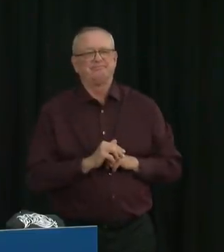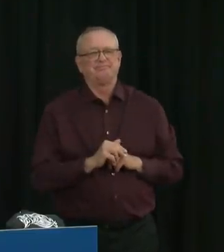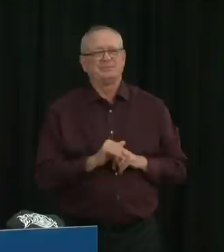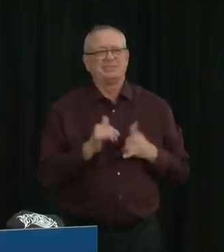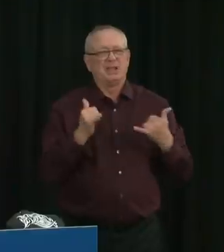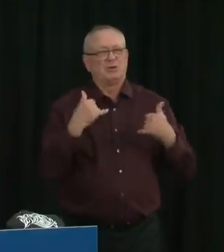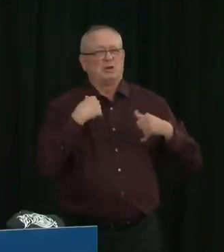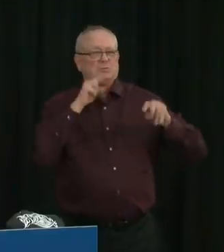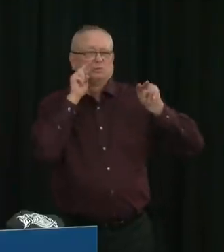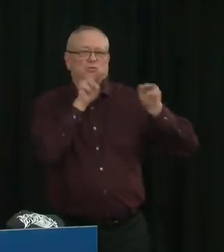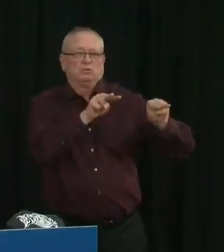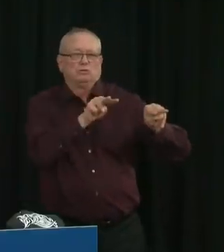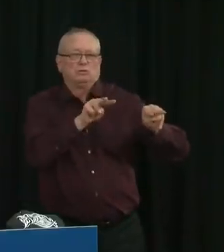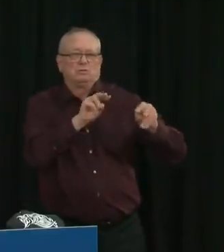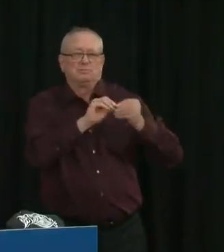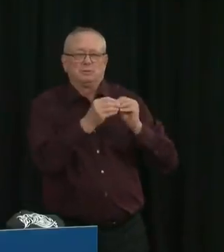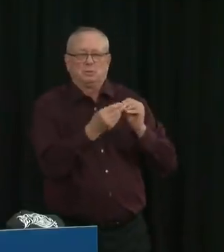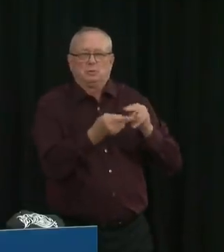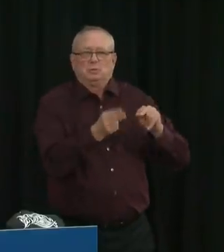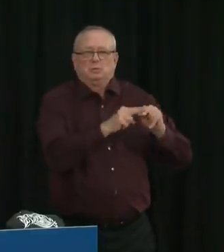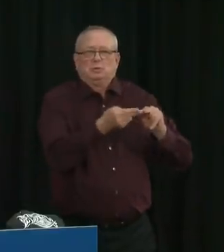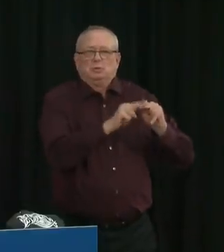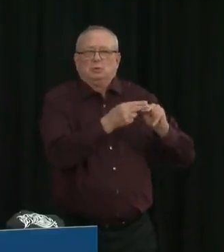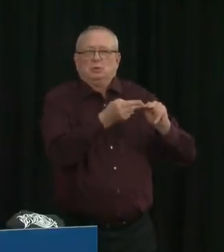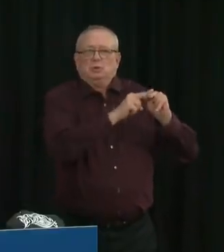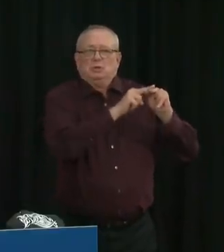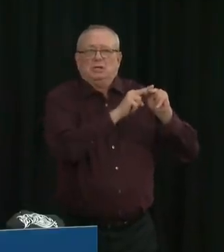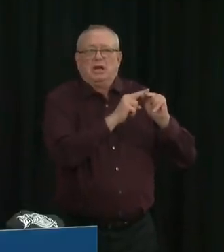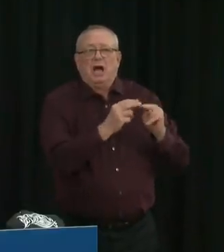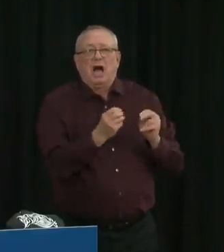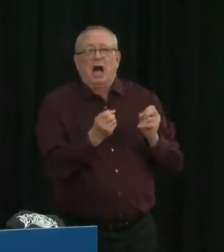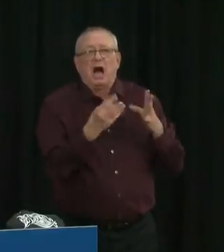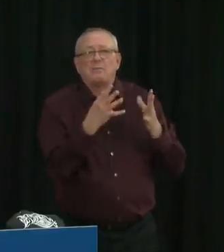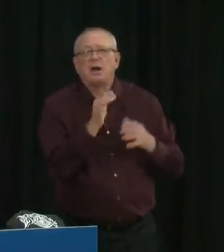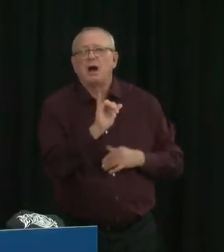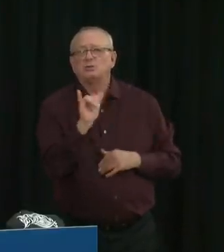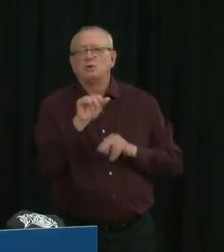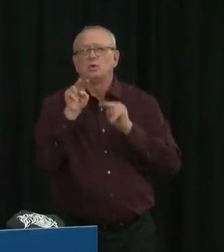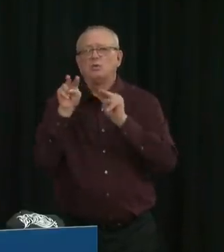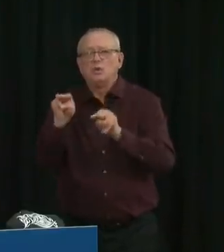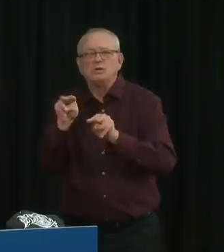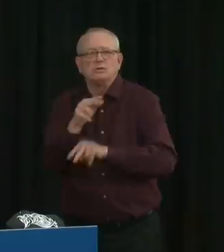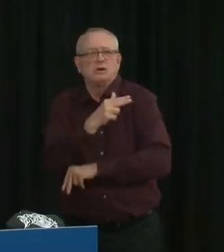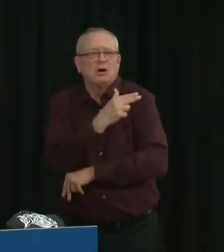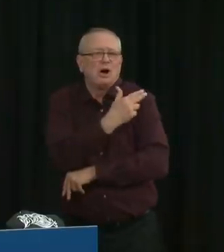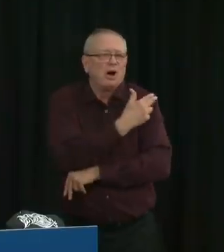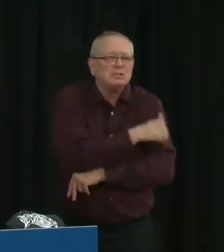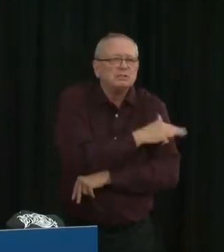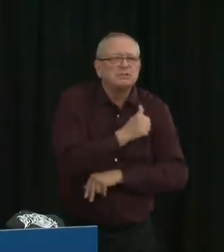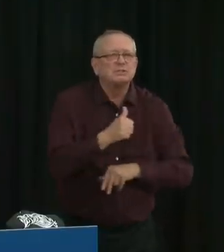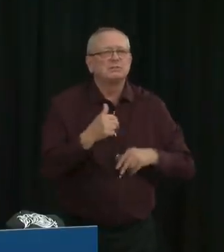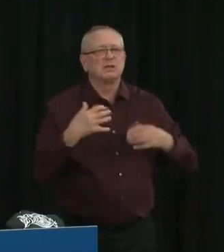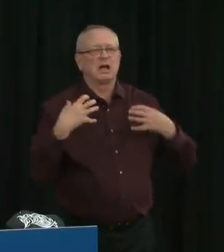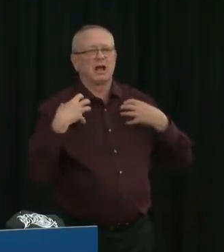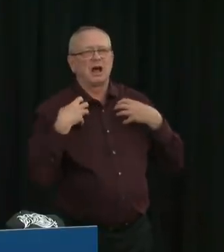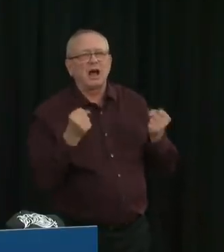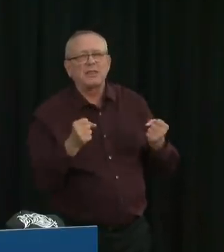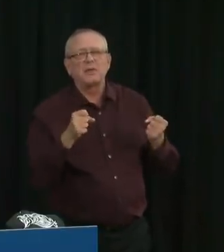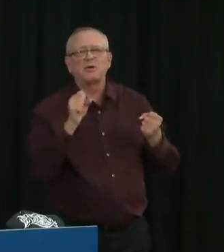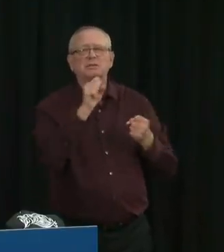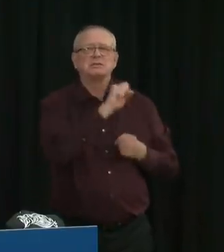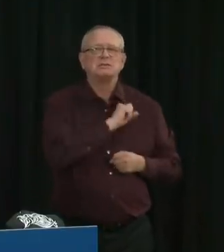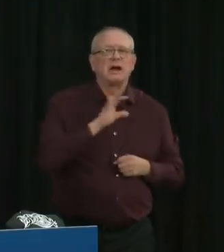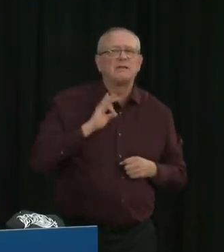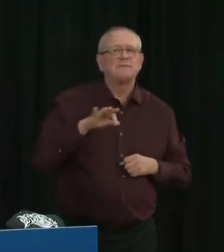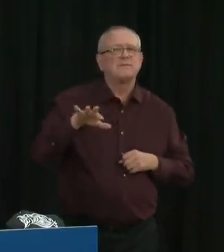but also the health system's capacity at large, including staffing and other supports. We completed more than 14